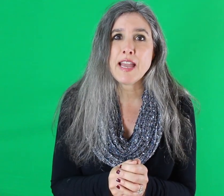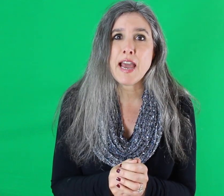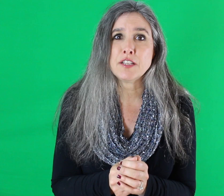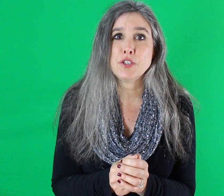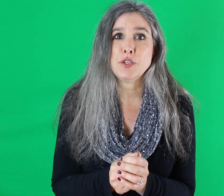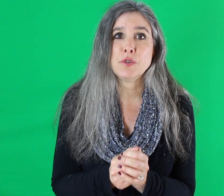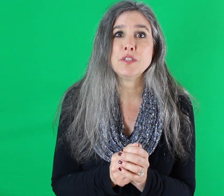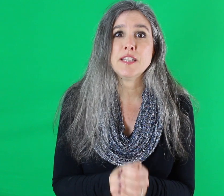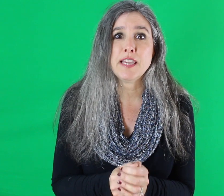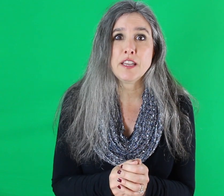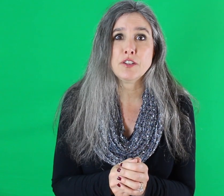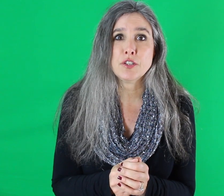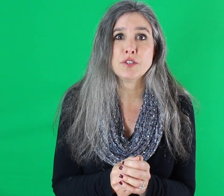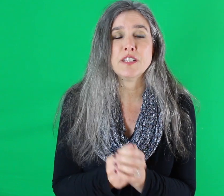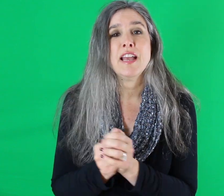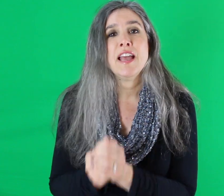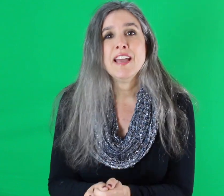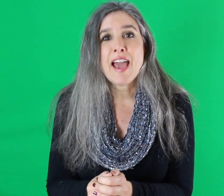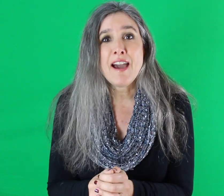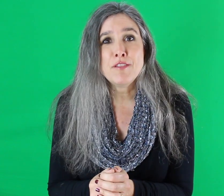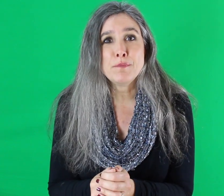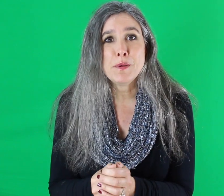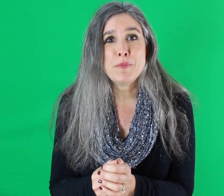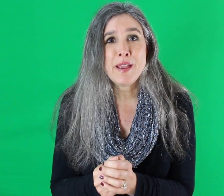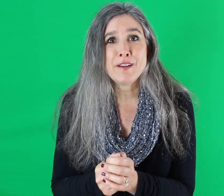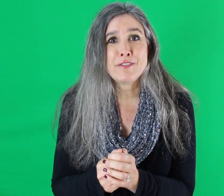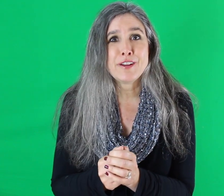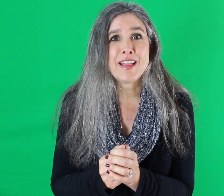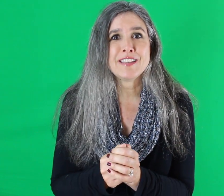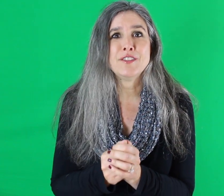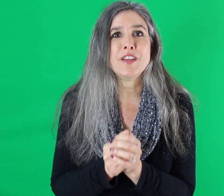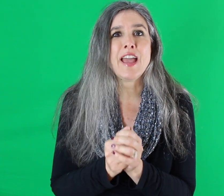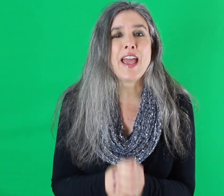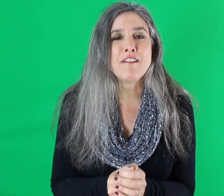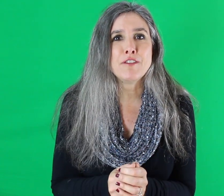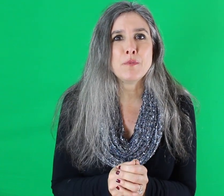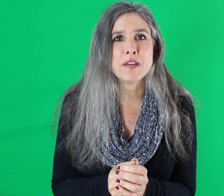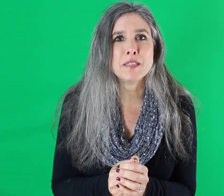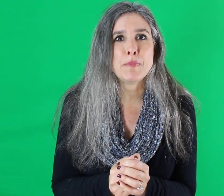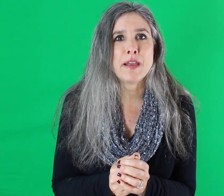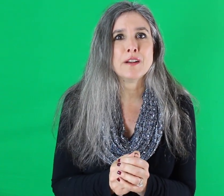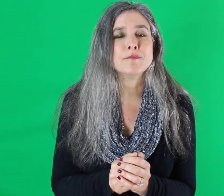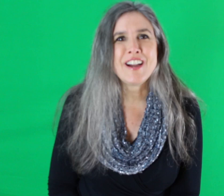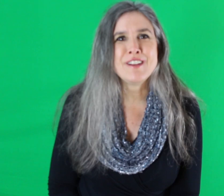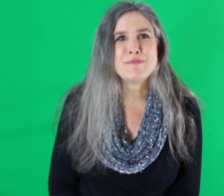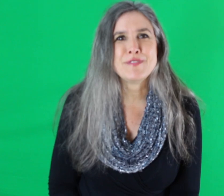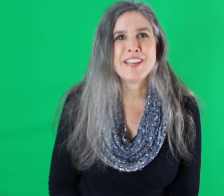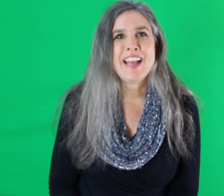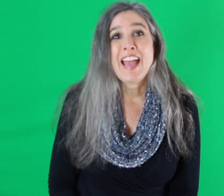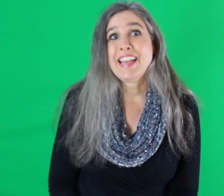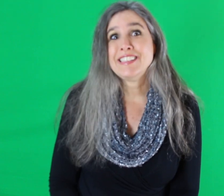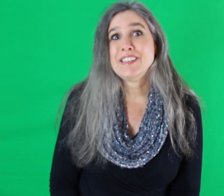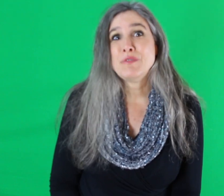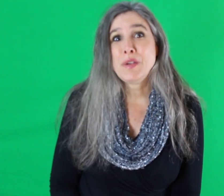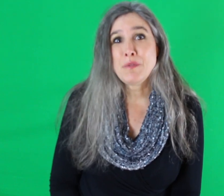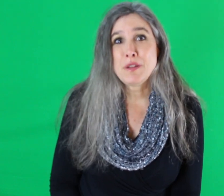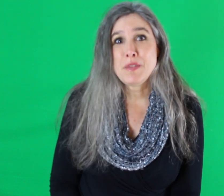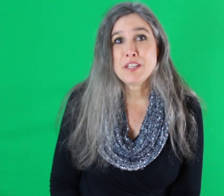ask you to get your children, have them prepared for class so that everyone is better. Final point is that we want to make